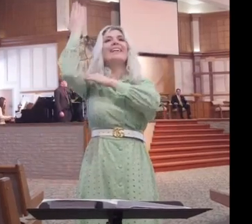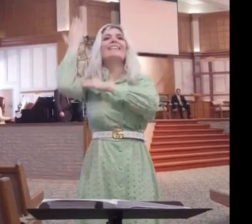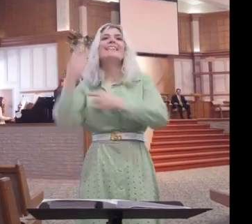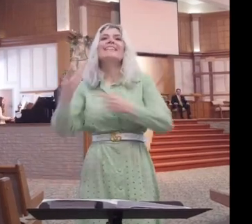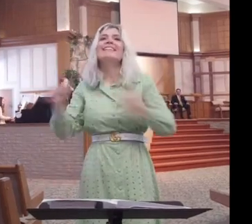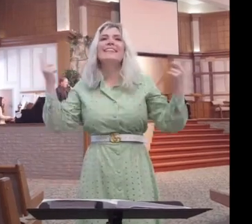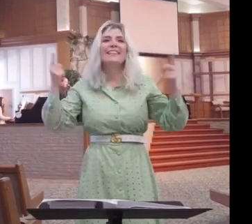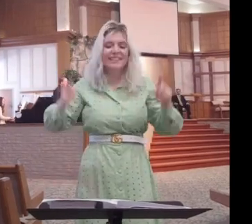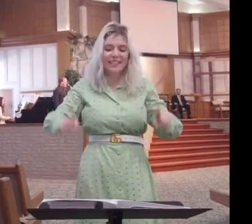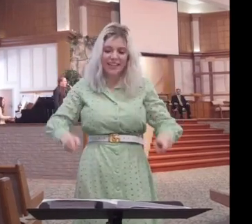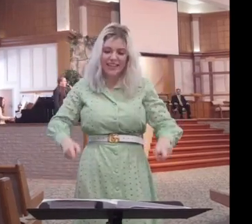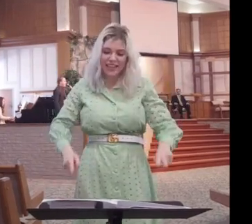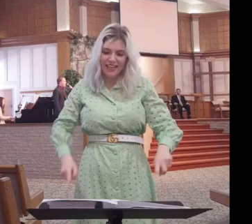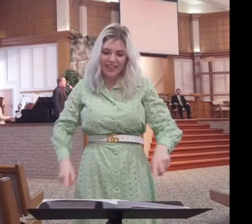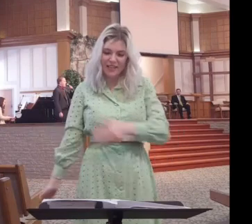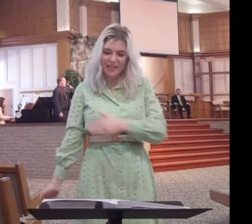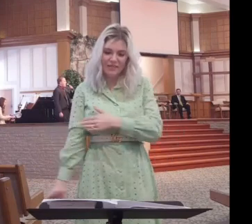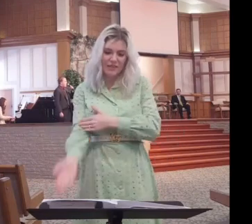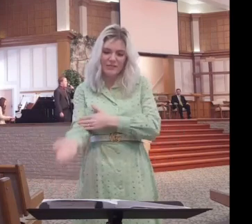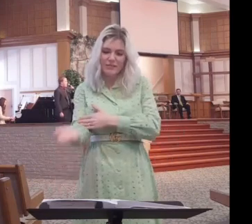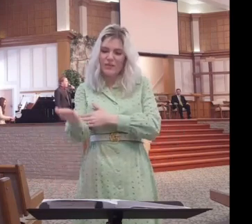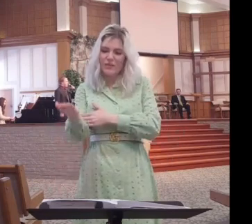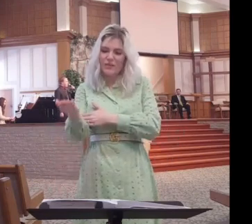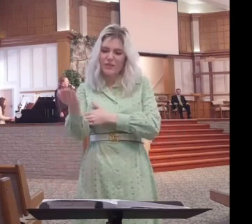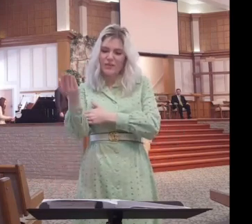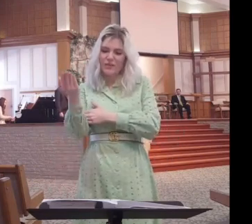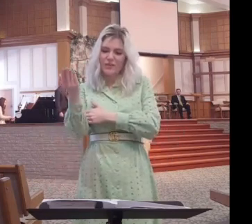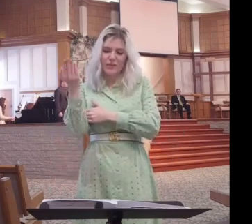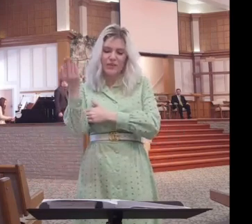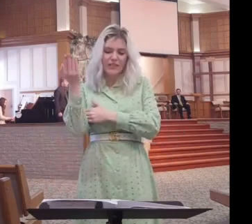then came the morning,